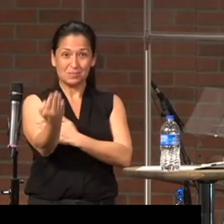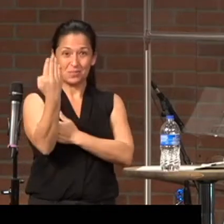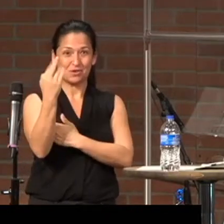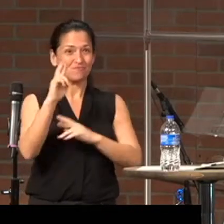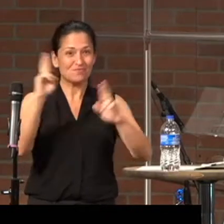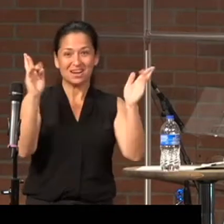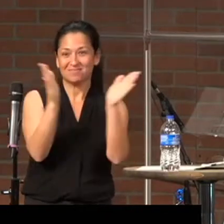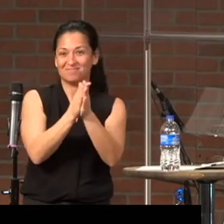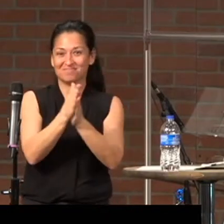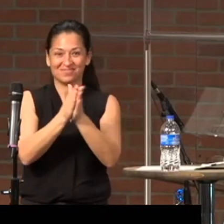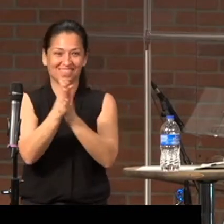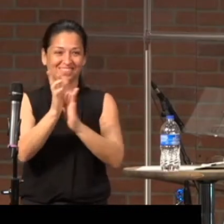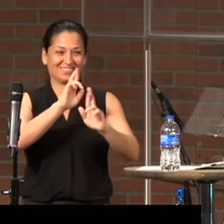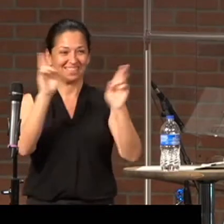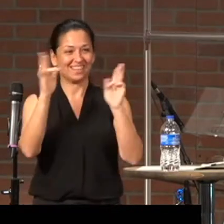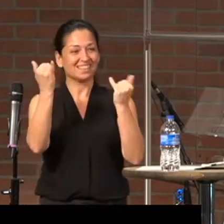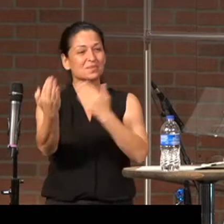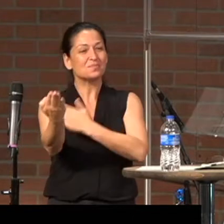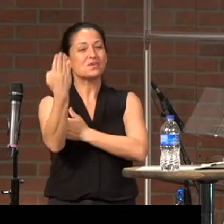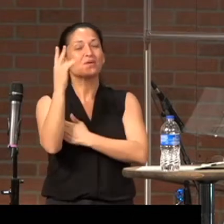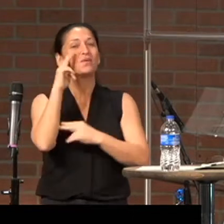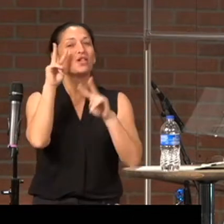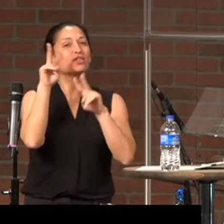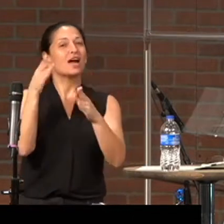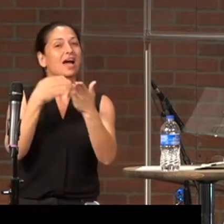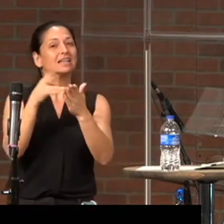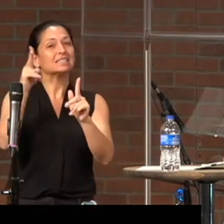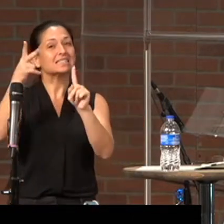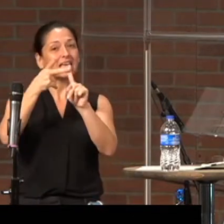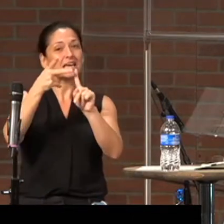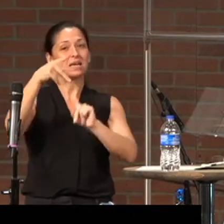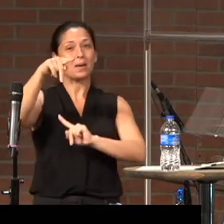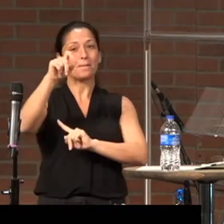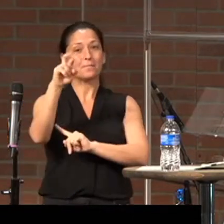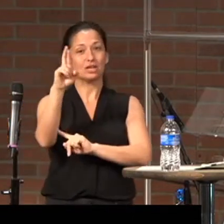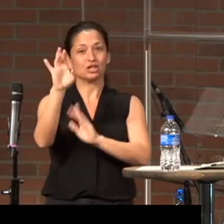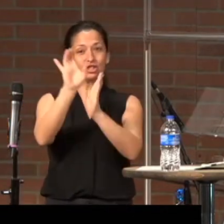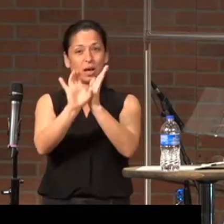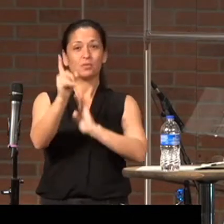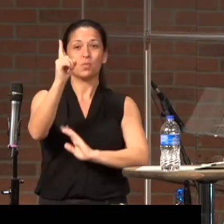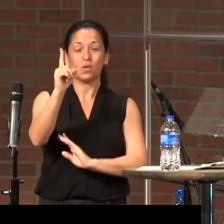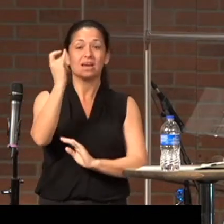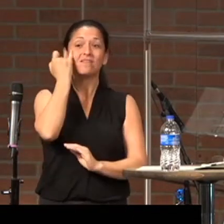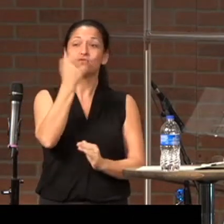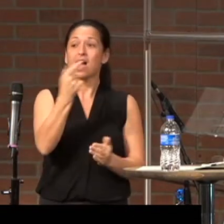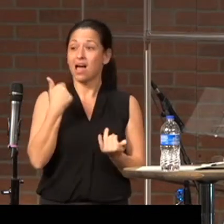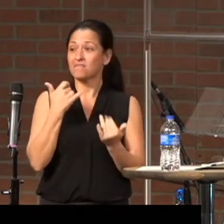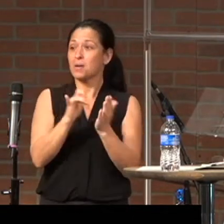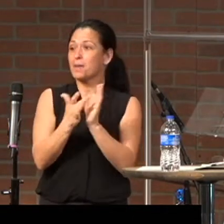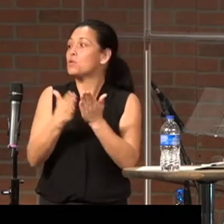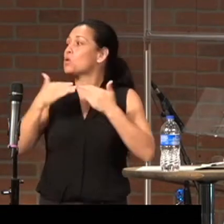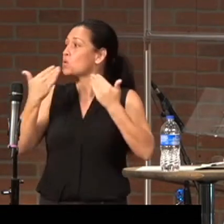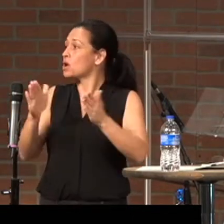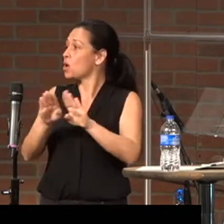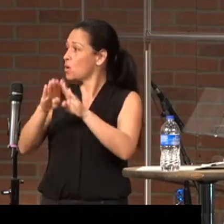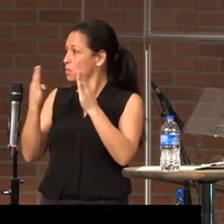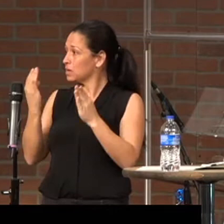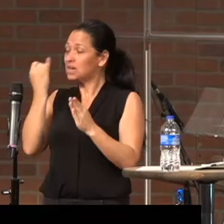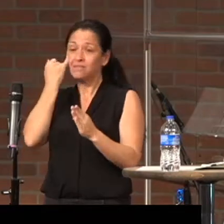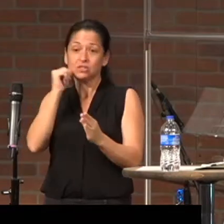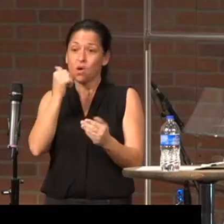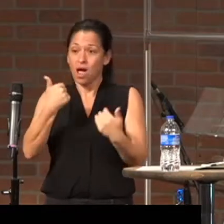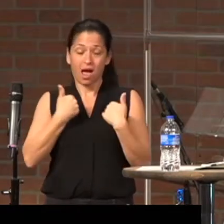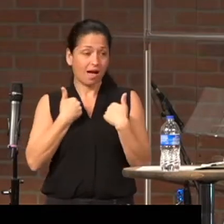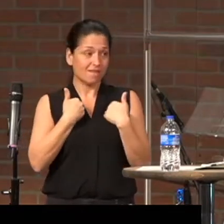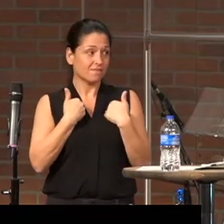Let's jump in. This morning we are going to look at 2 Peter 1. So if you have a Bible, go ahead and turn there. If you don't have a